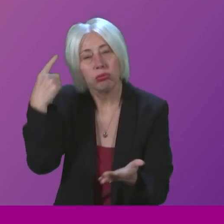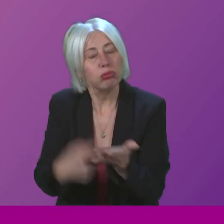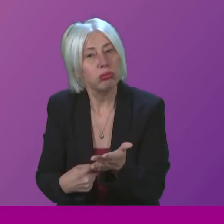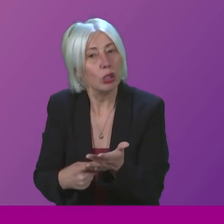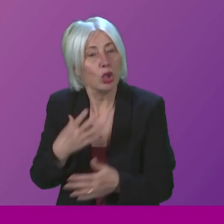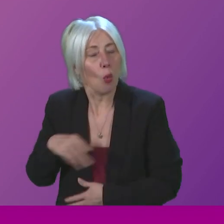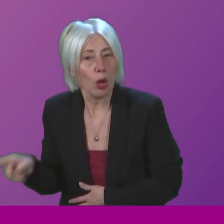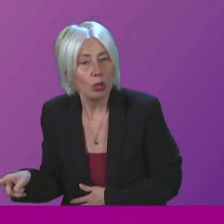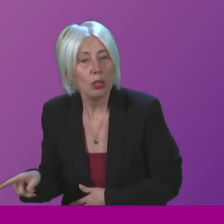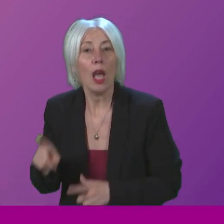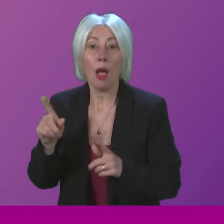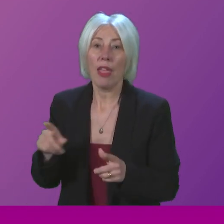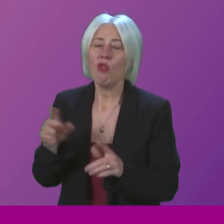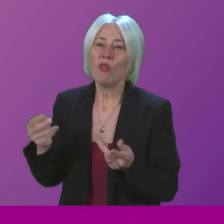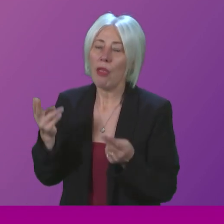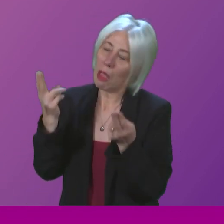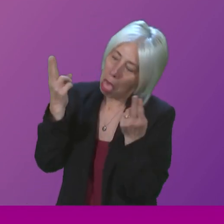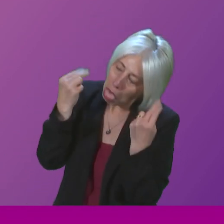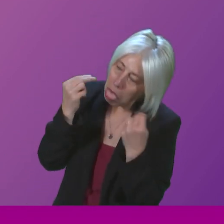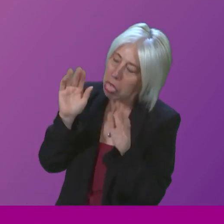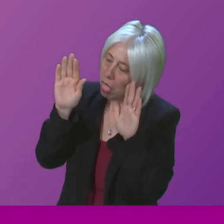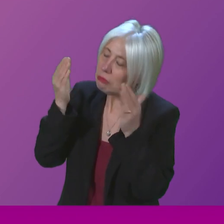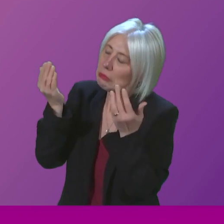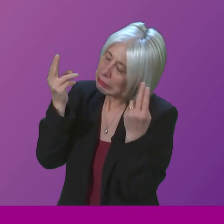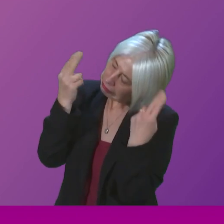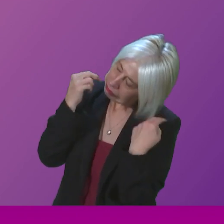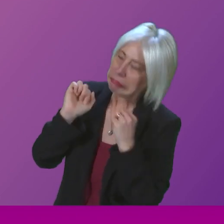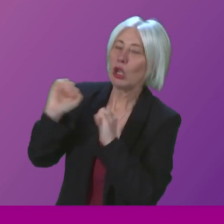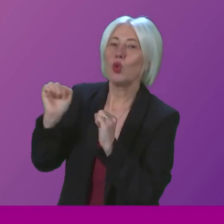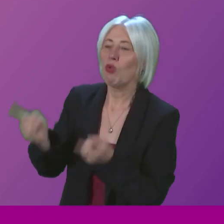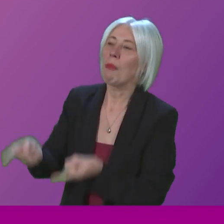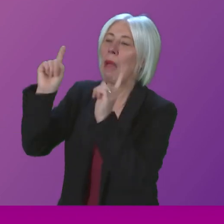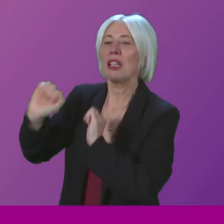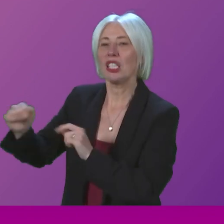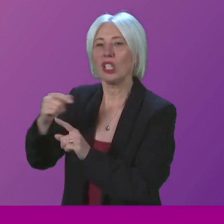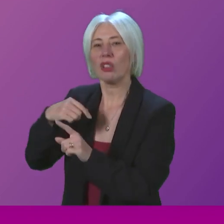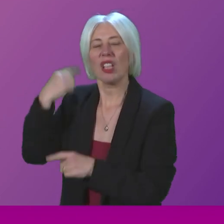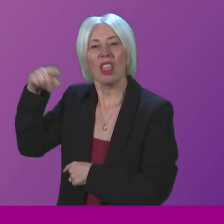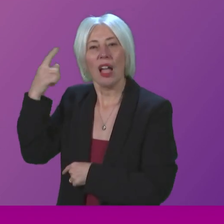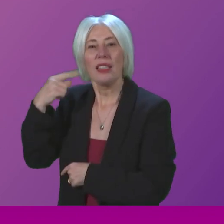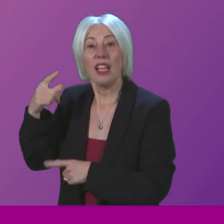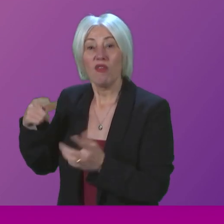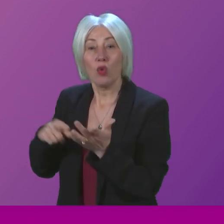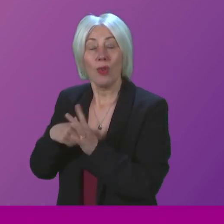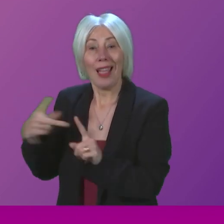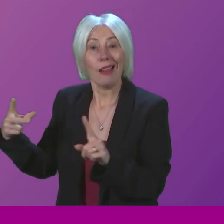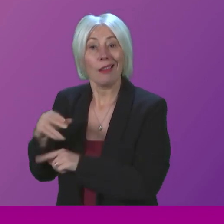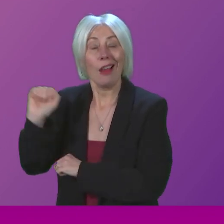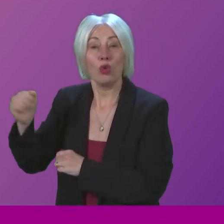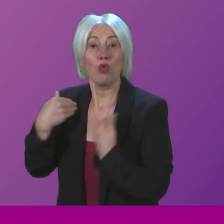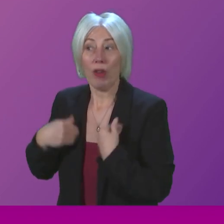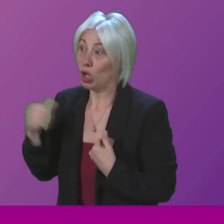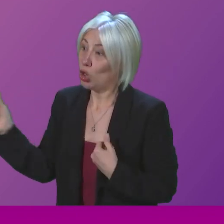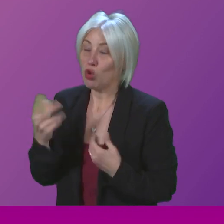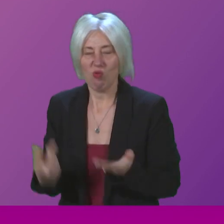perhaps instead of kowtowing to their masters in London over tax cuts to the rich, they could actually start standing up